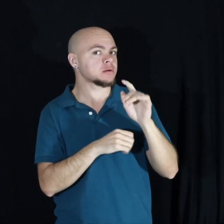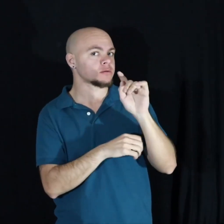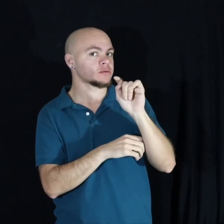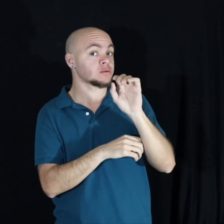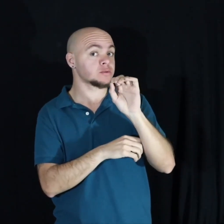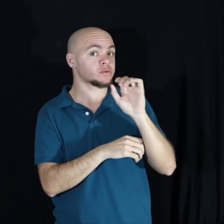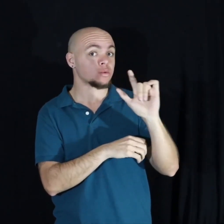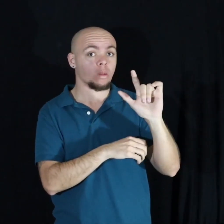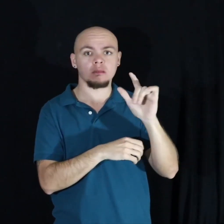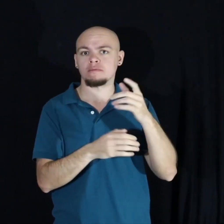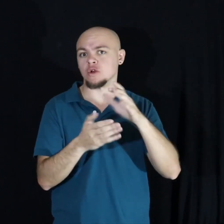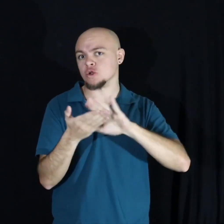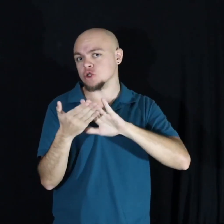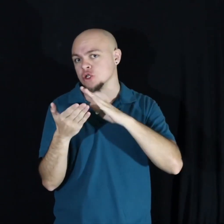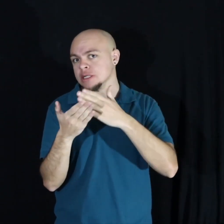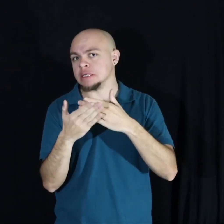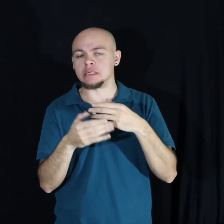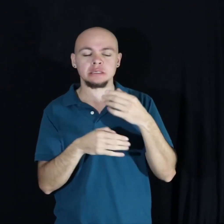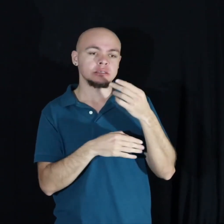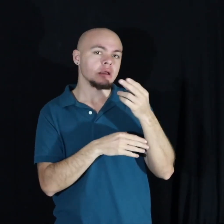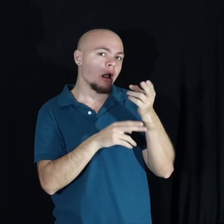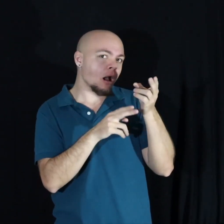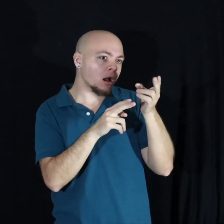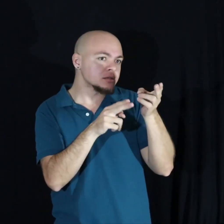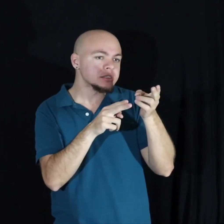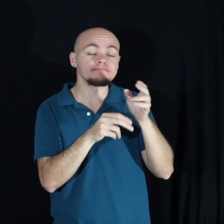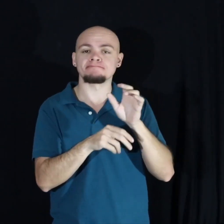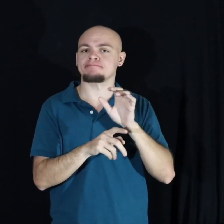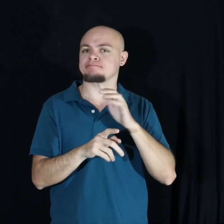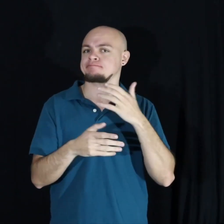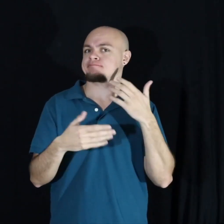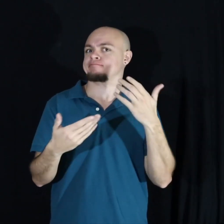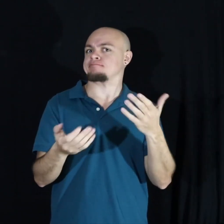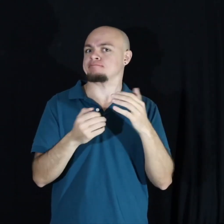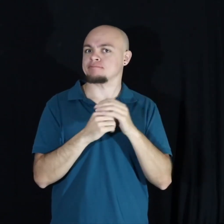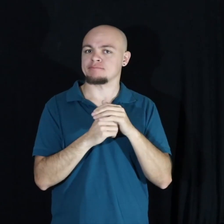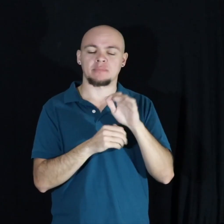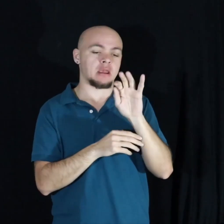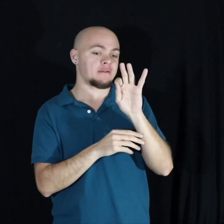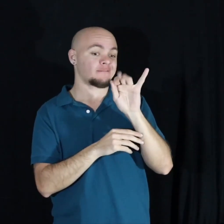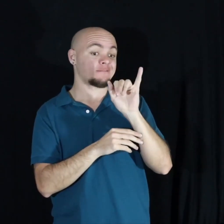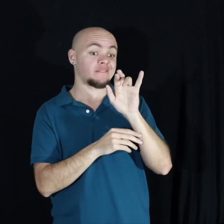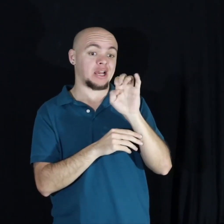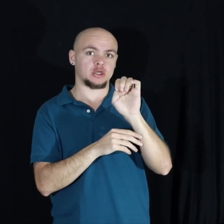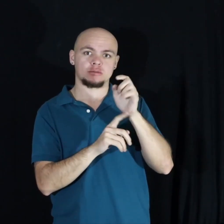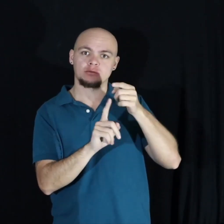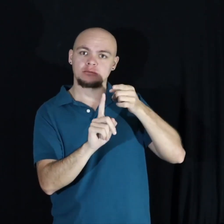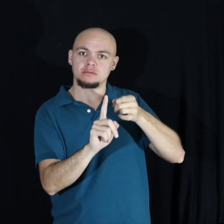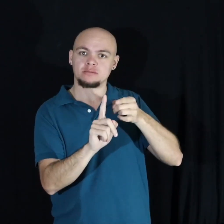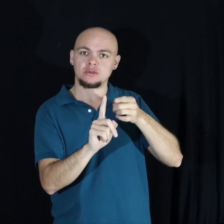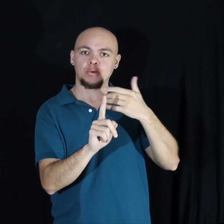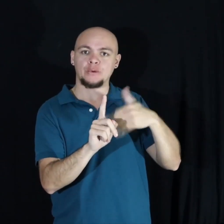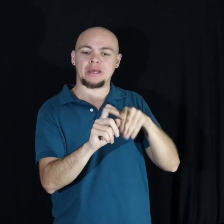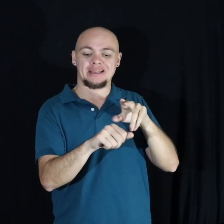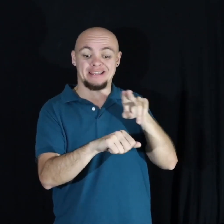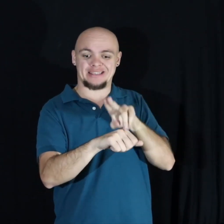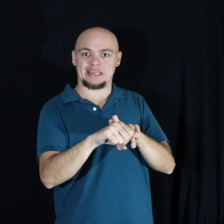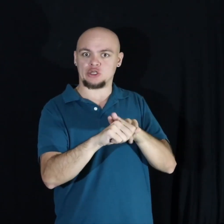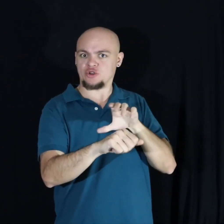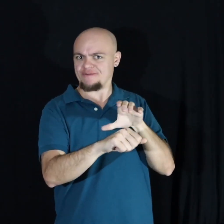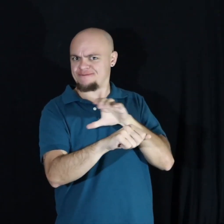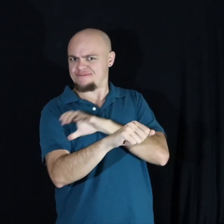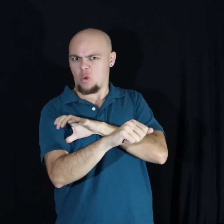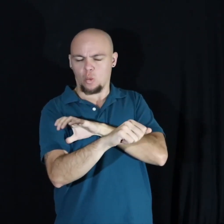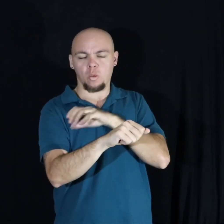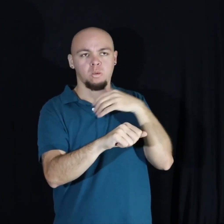cooking, for hunting. In its essence, fire is a force of nature and can cause